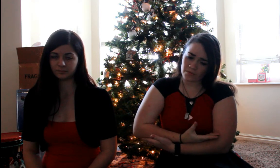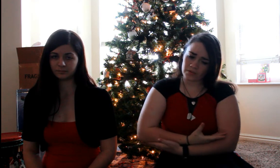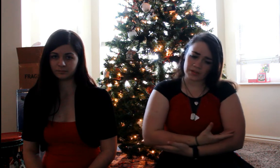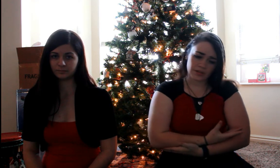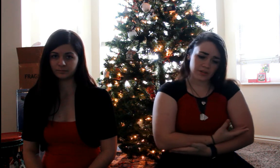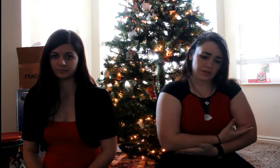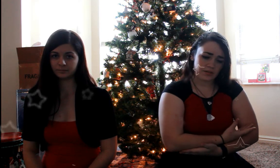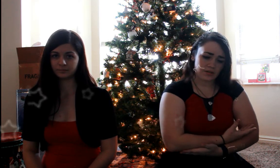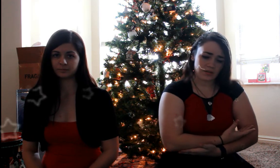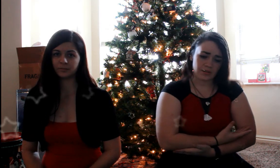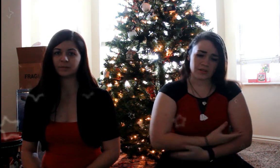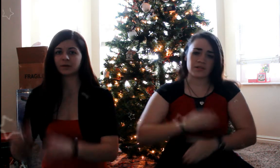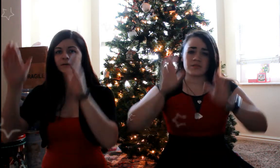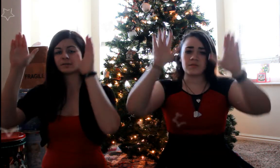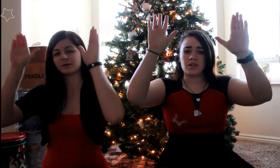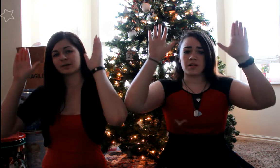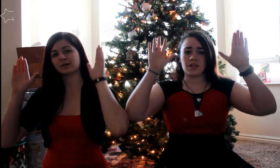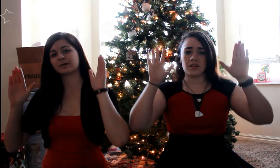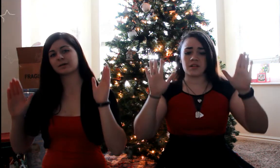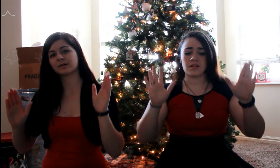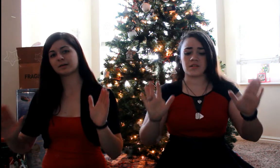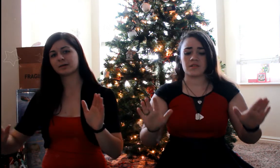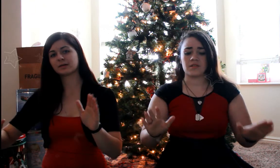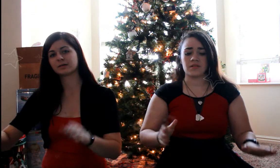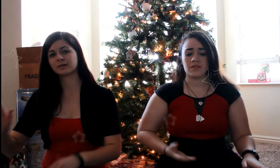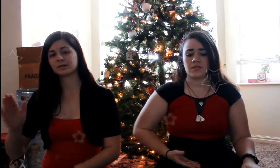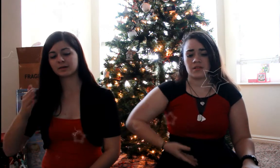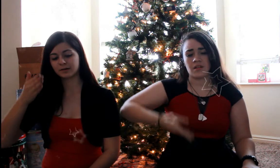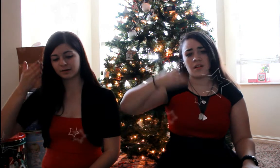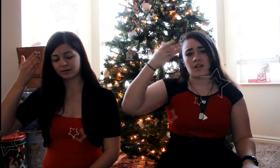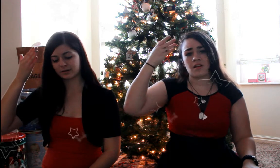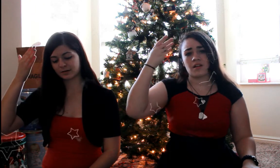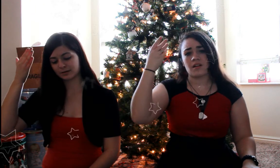Is Lord of all creation Is the great Is Is